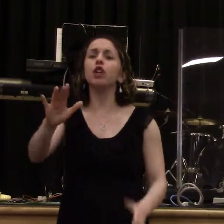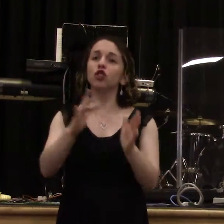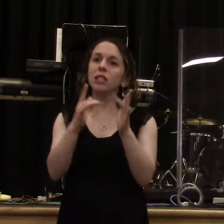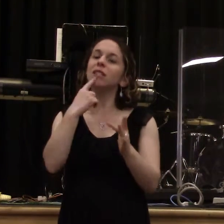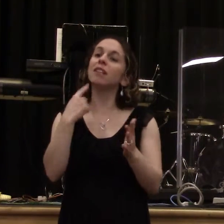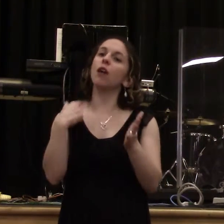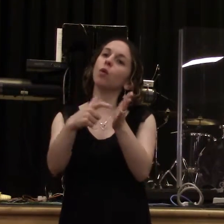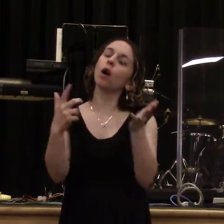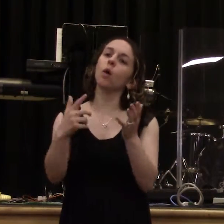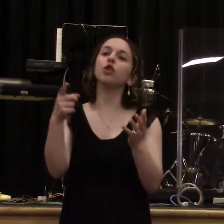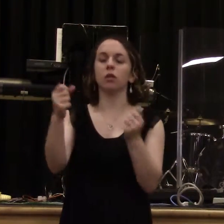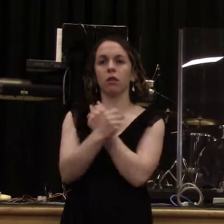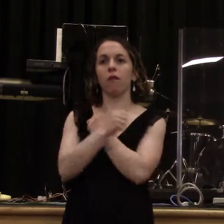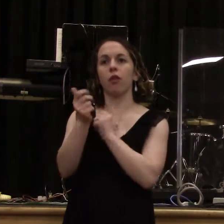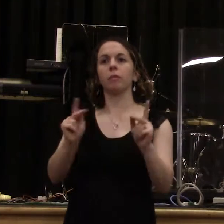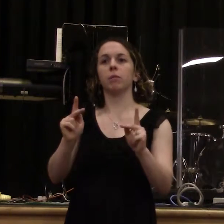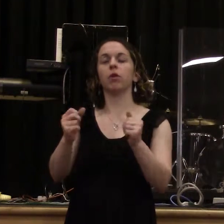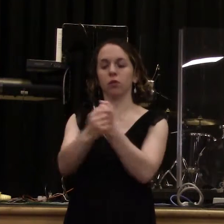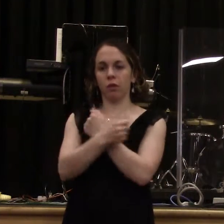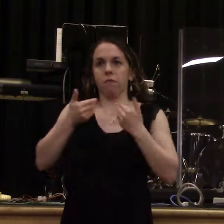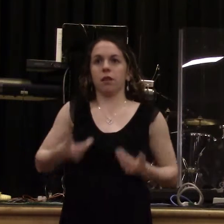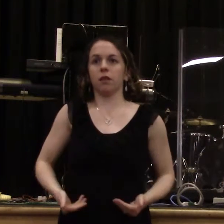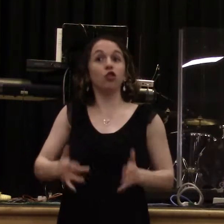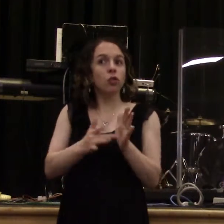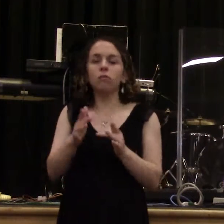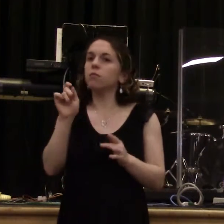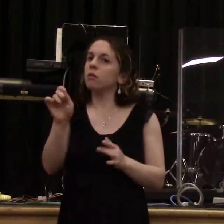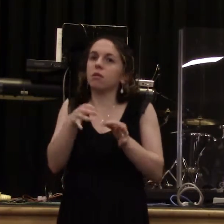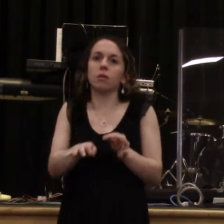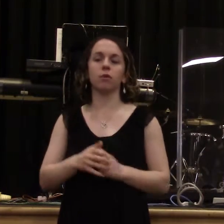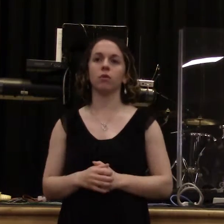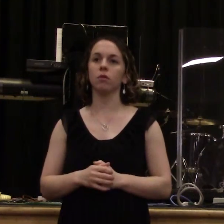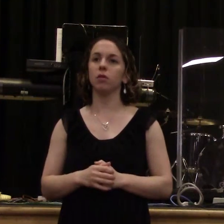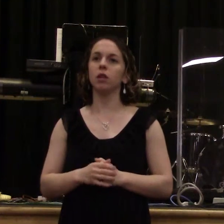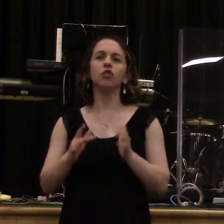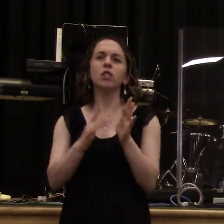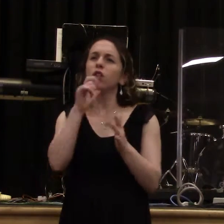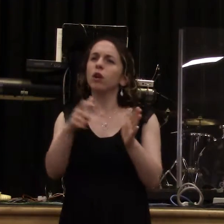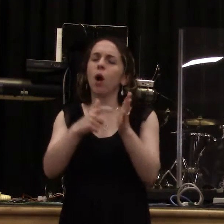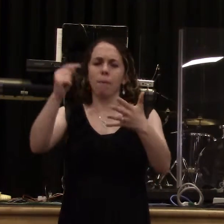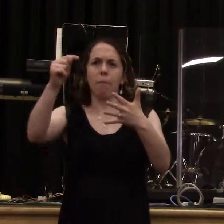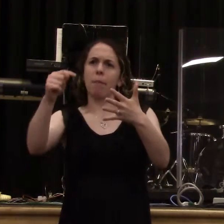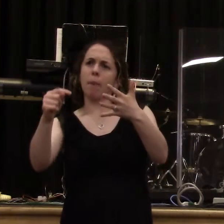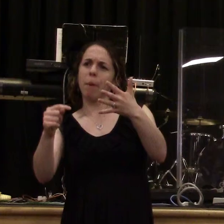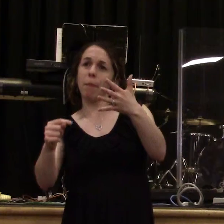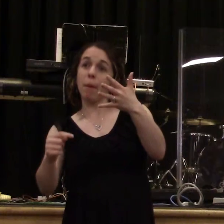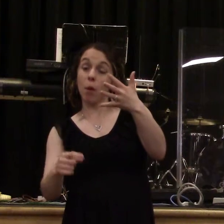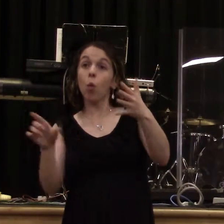church was. In fact, they were increasing in doing the right thing. The Bible says, be not weary in well-doing, for in due season you shall weep if you faint